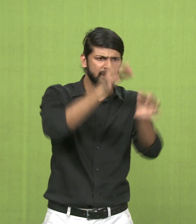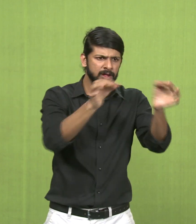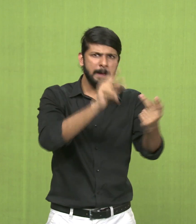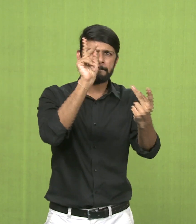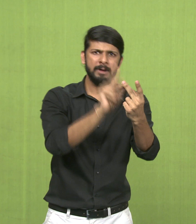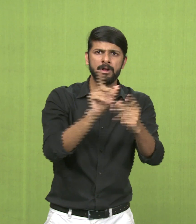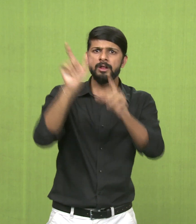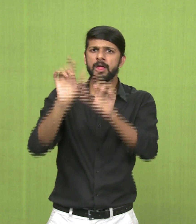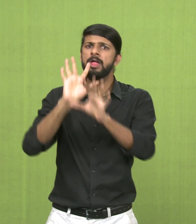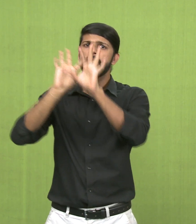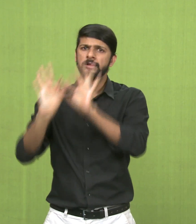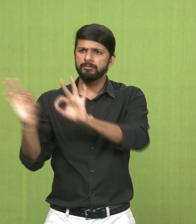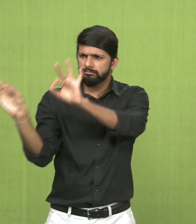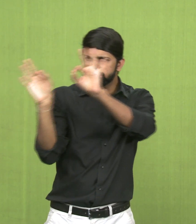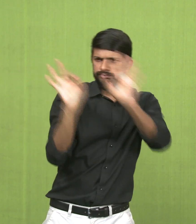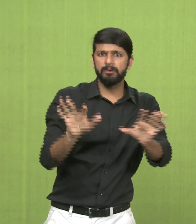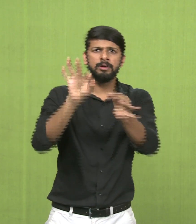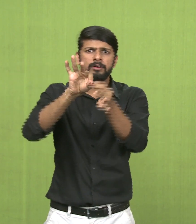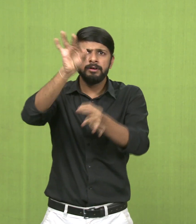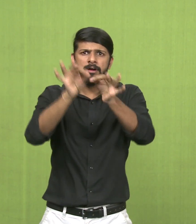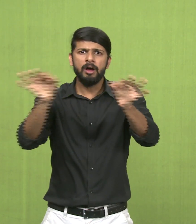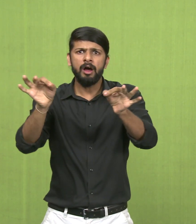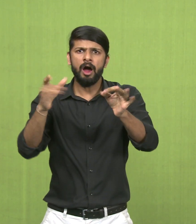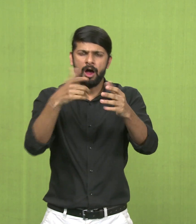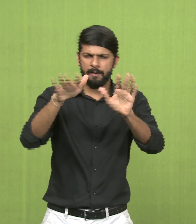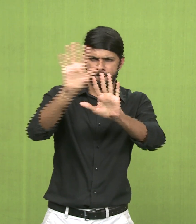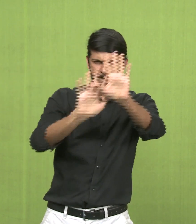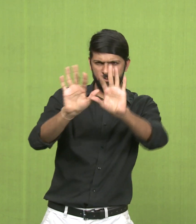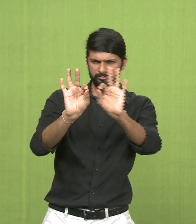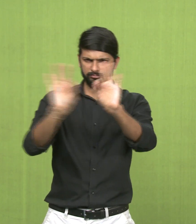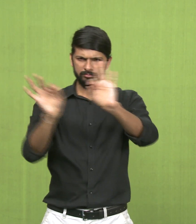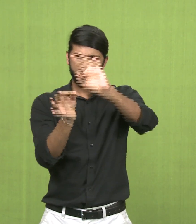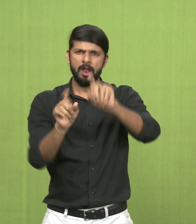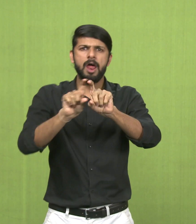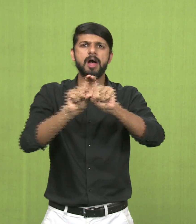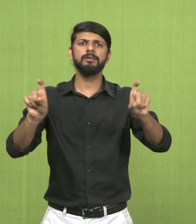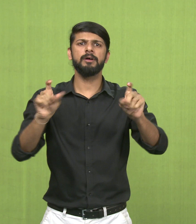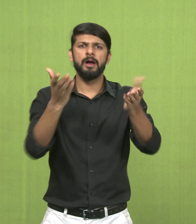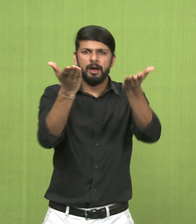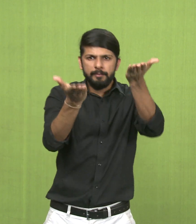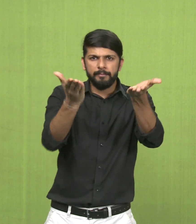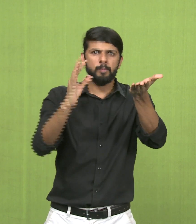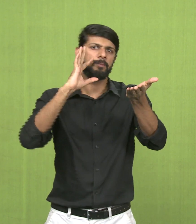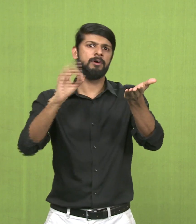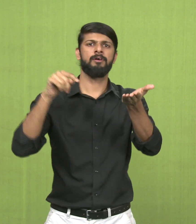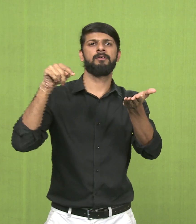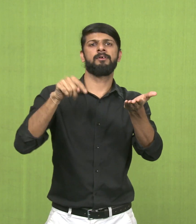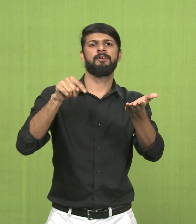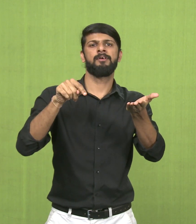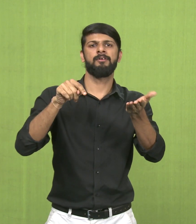of the figures, very lifelike and realistic depiction. So, balance in terms